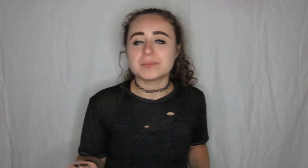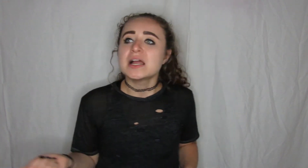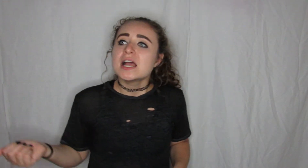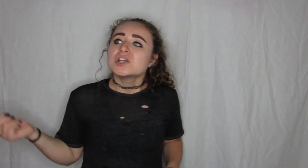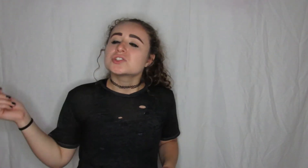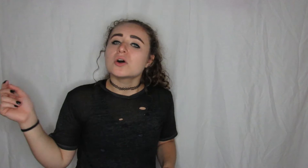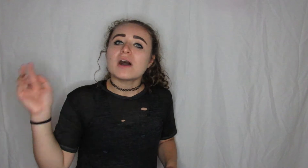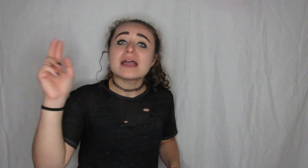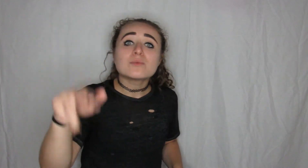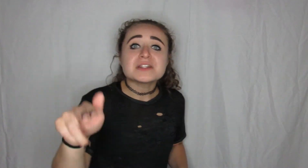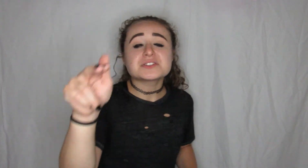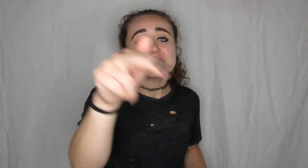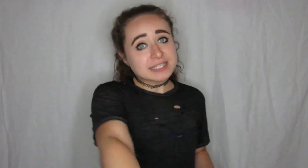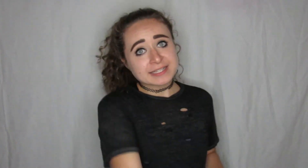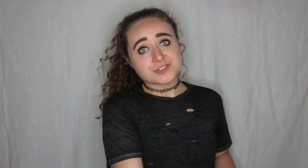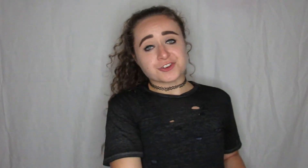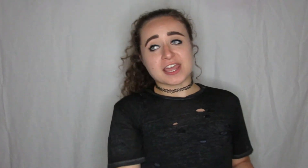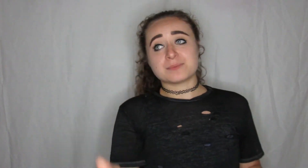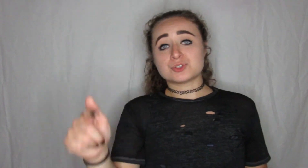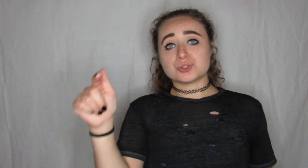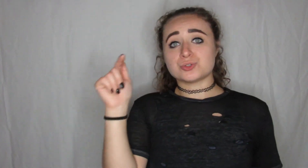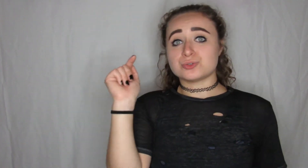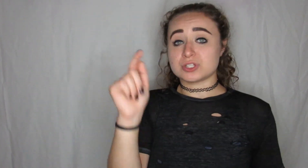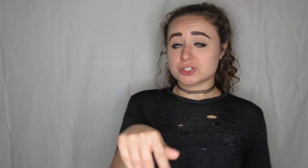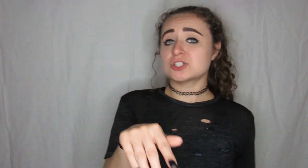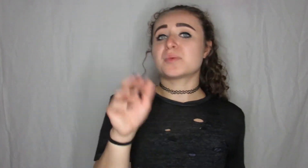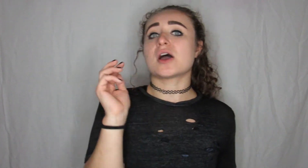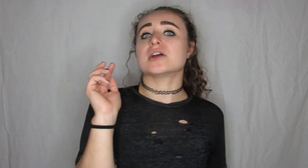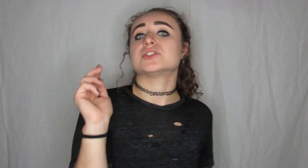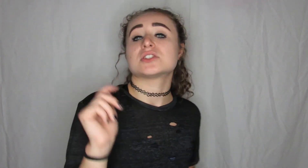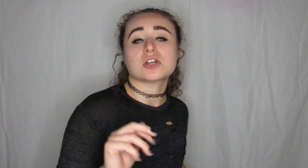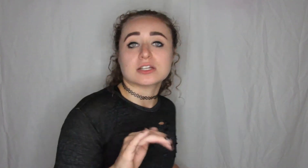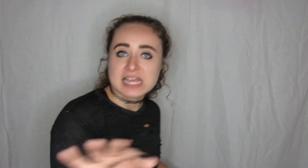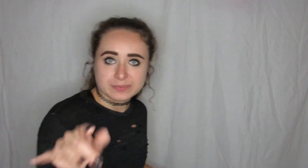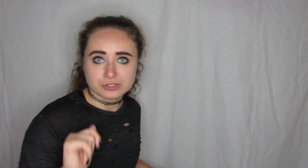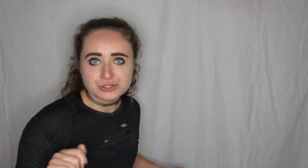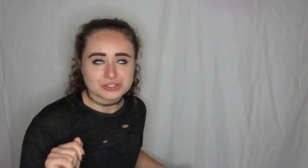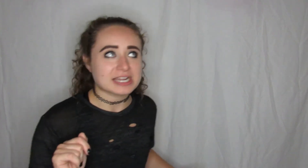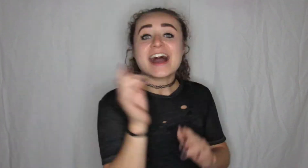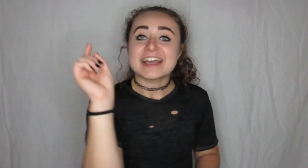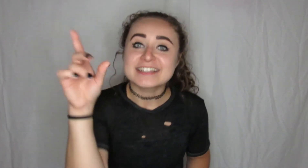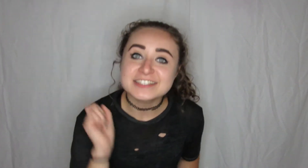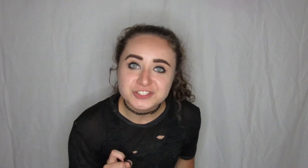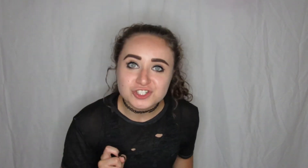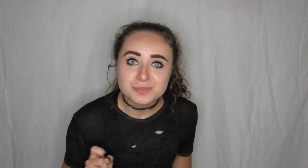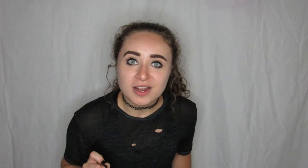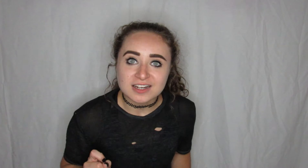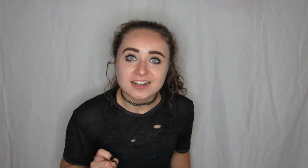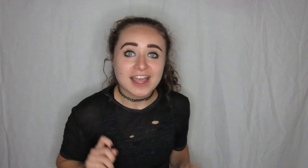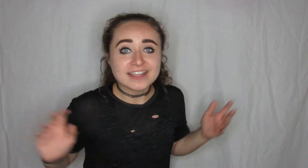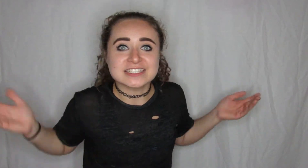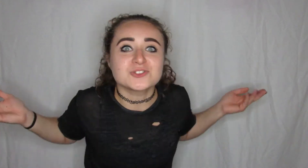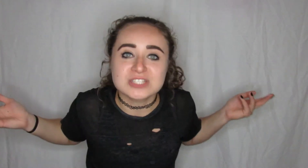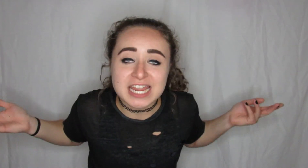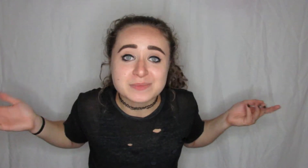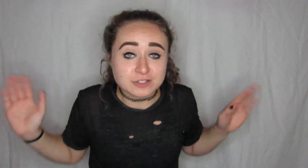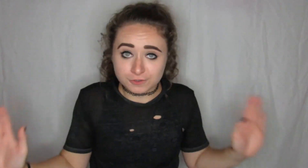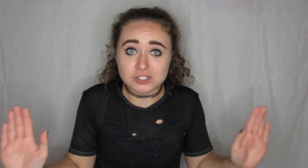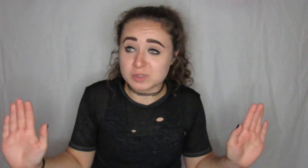so I went to Instagram to the search bar to start typing their username I clicked the search bar and guess whose name is the first one